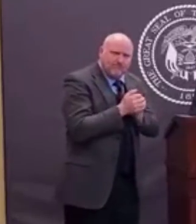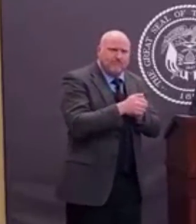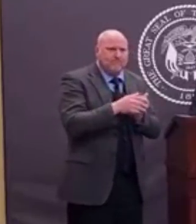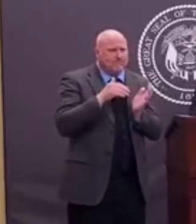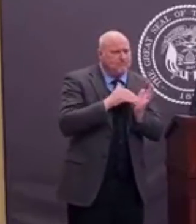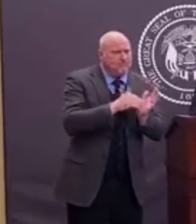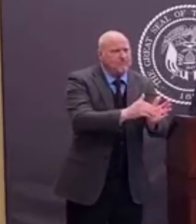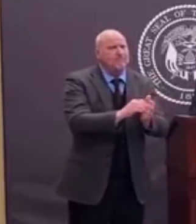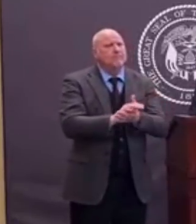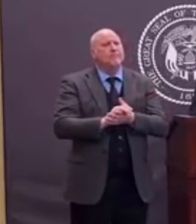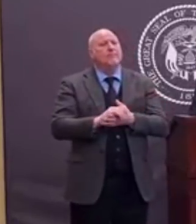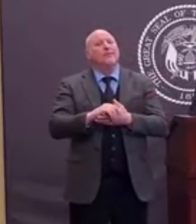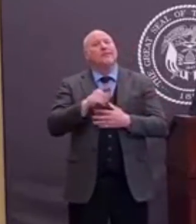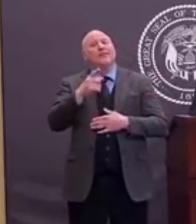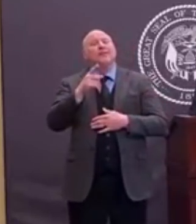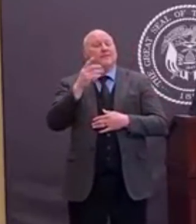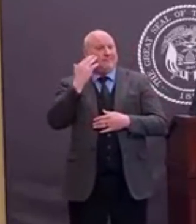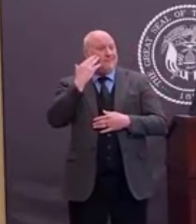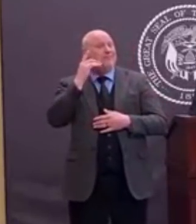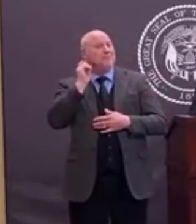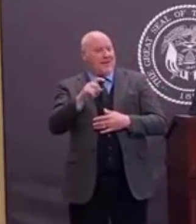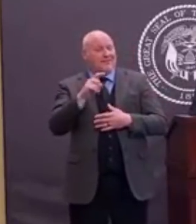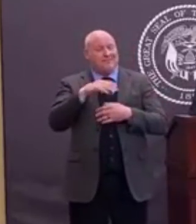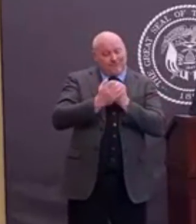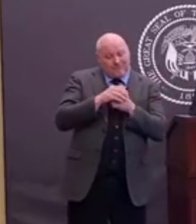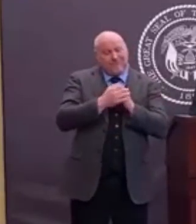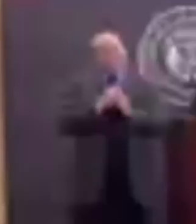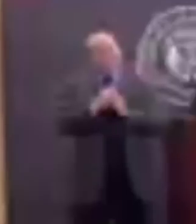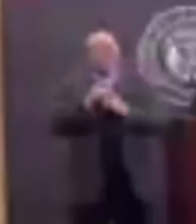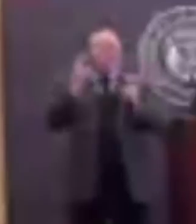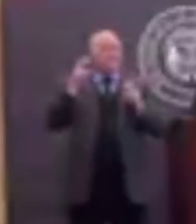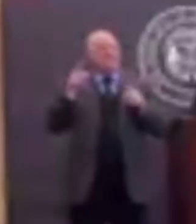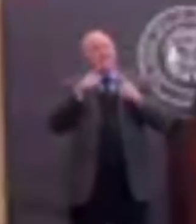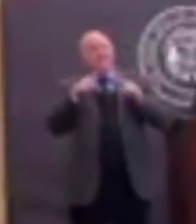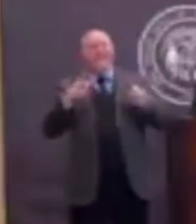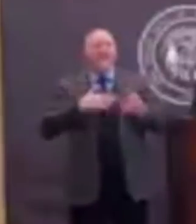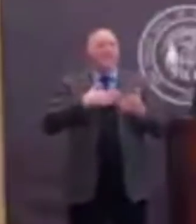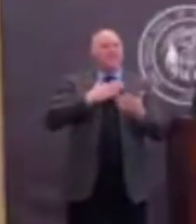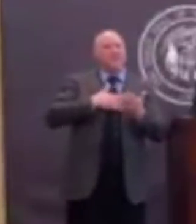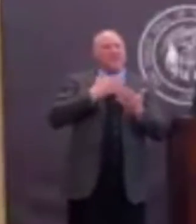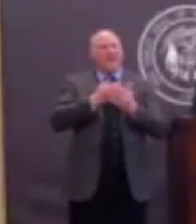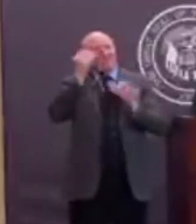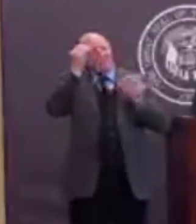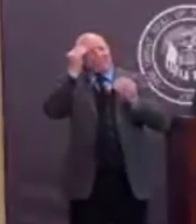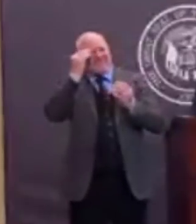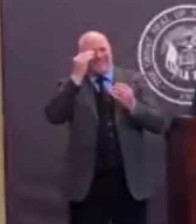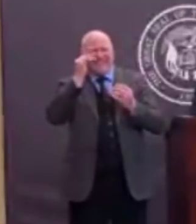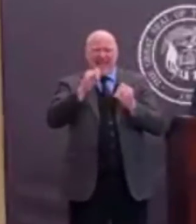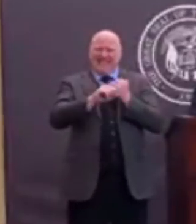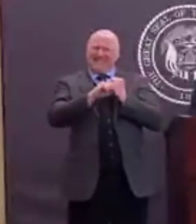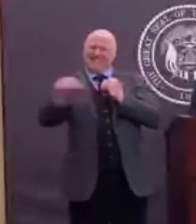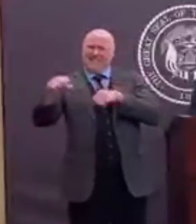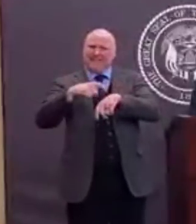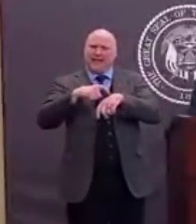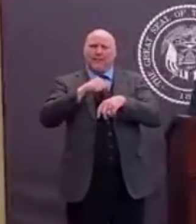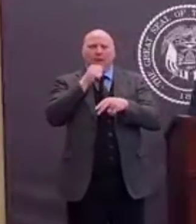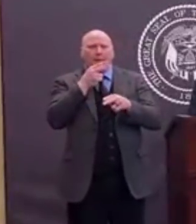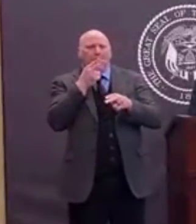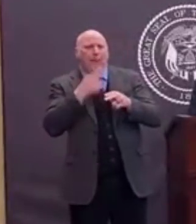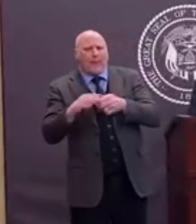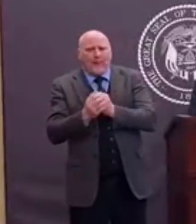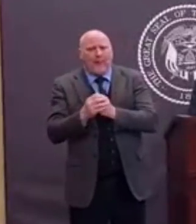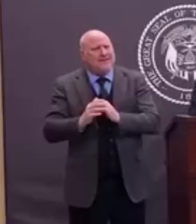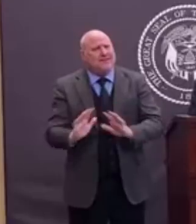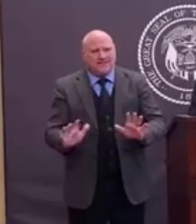seconds to washing your hands with hot water and soap. Hand sanitizer, avoid touching of your face, covering up your coughs or sneezes.